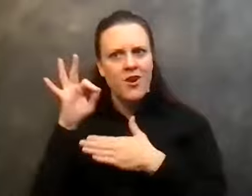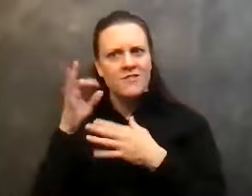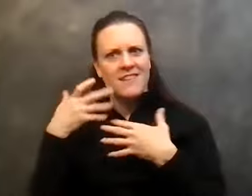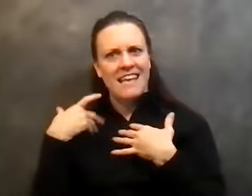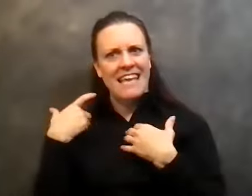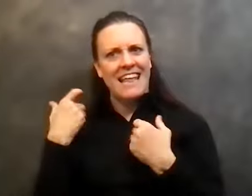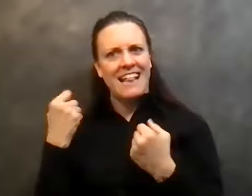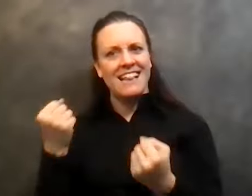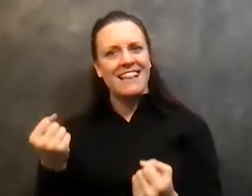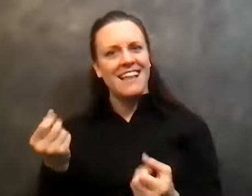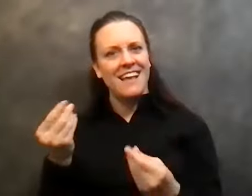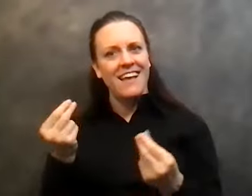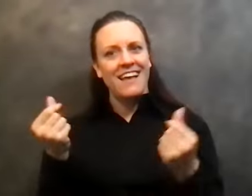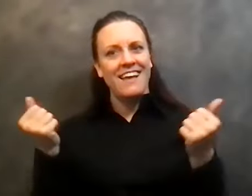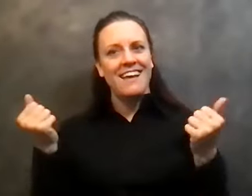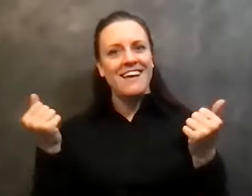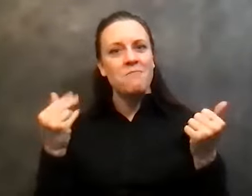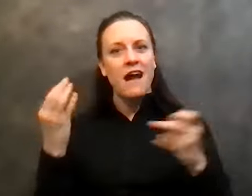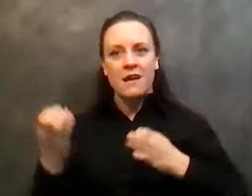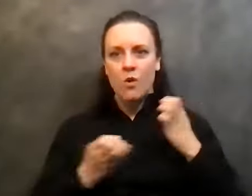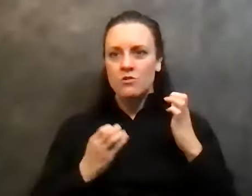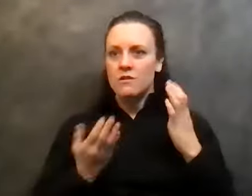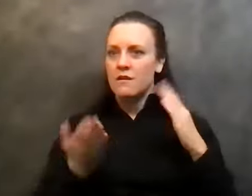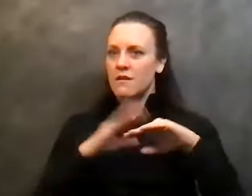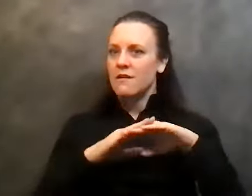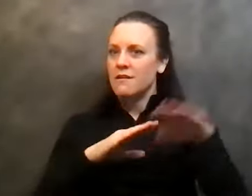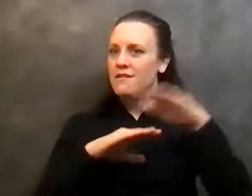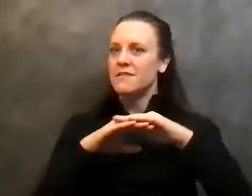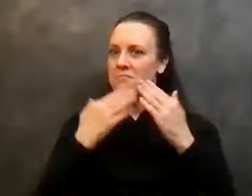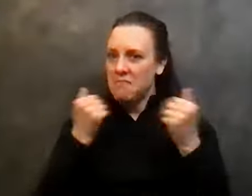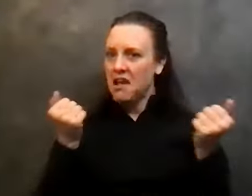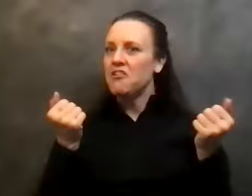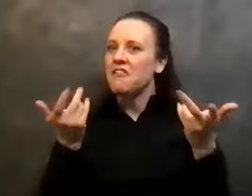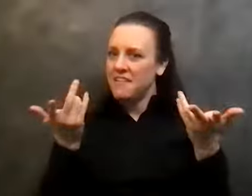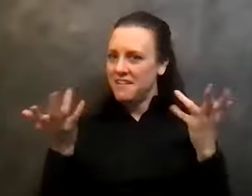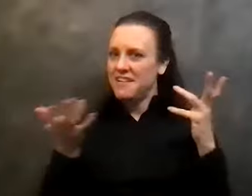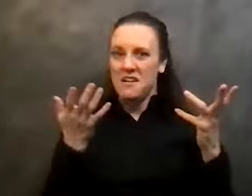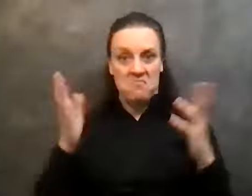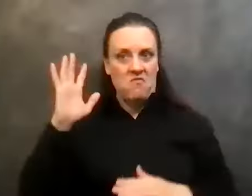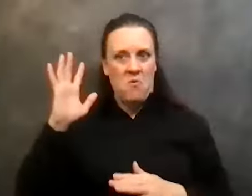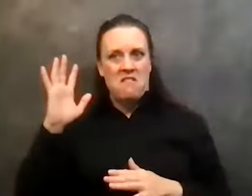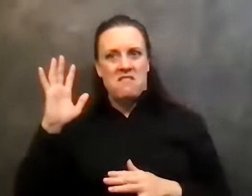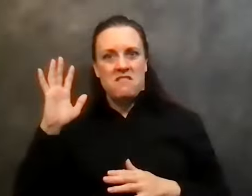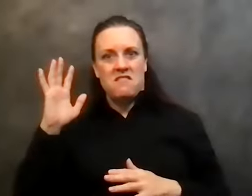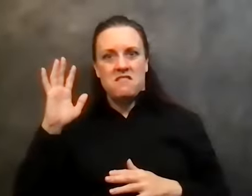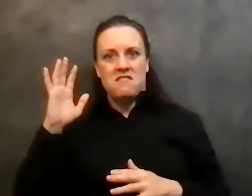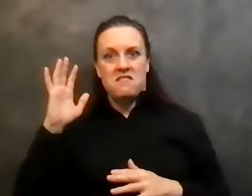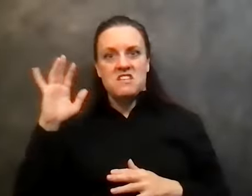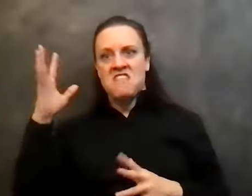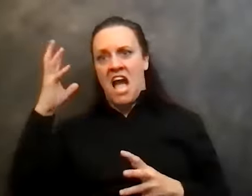my emotions started to, to come down off of 11, you know, and come down